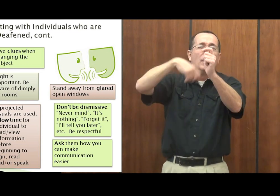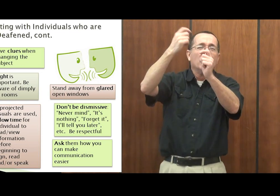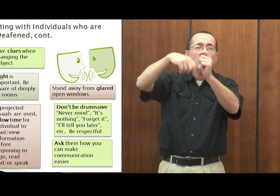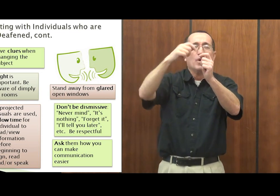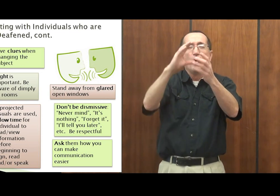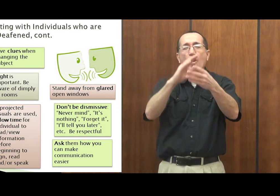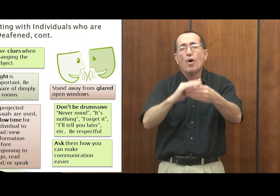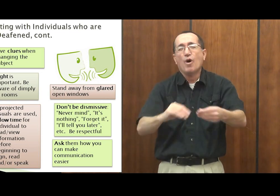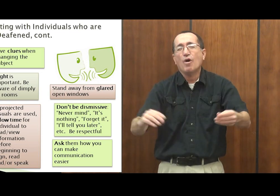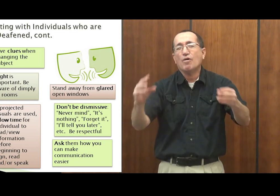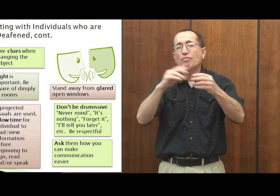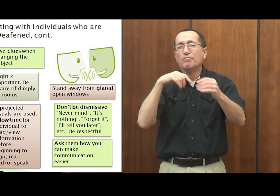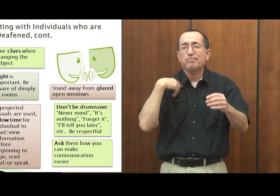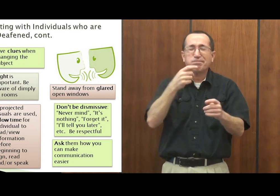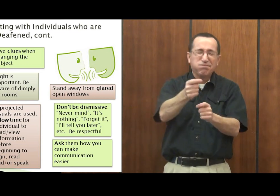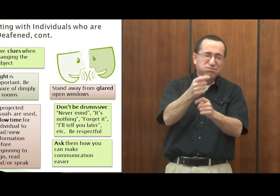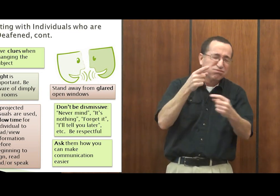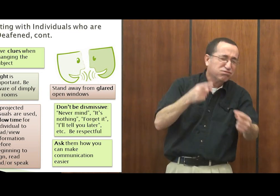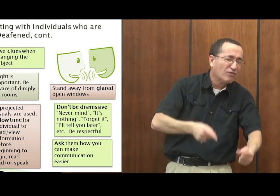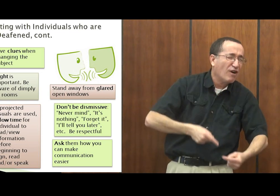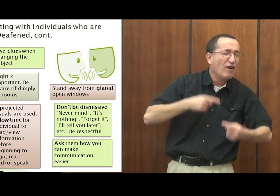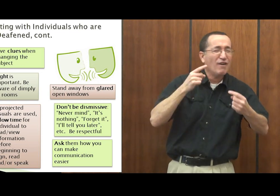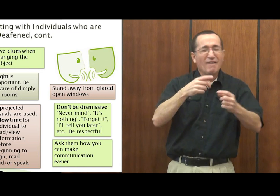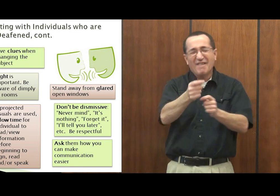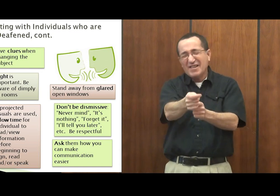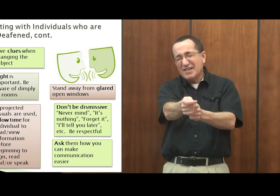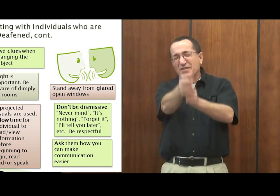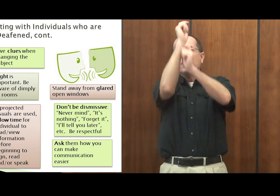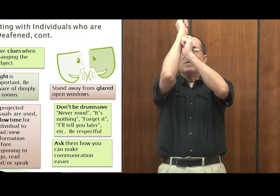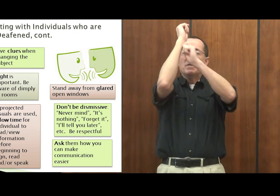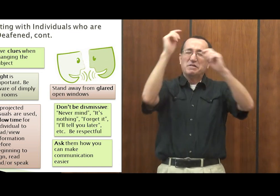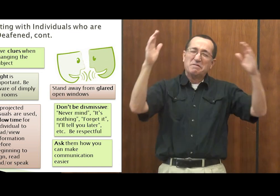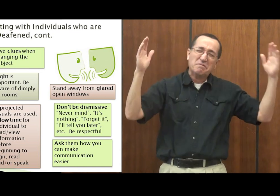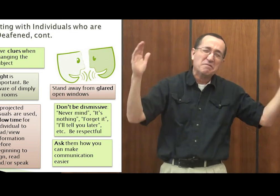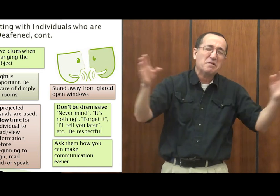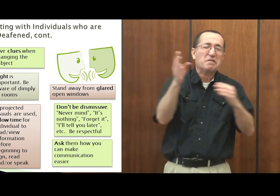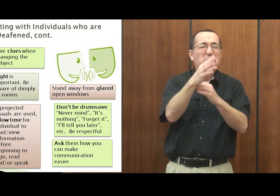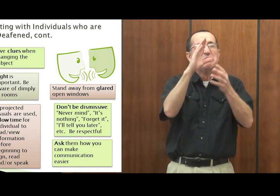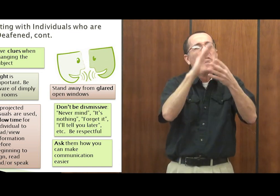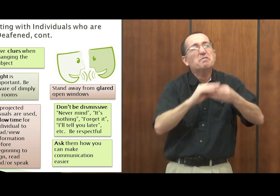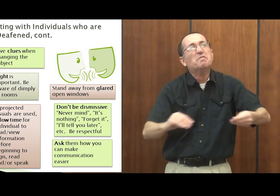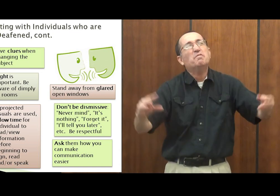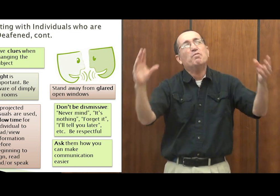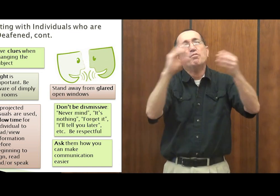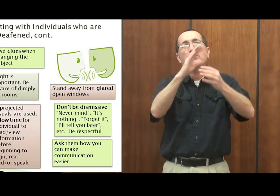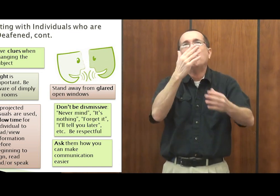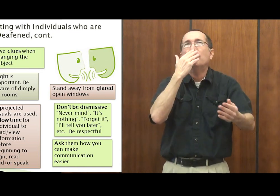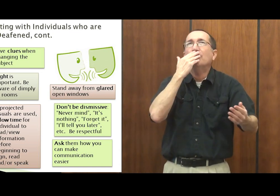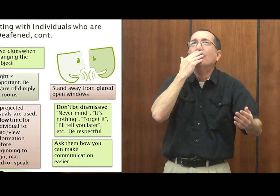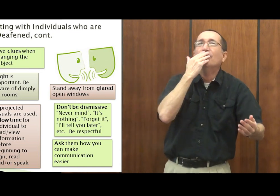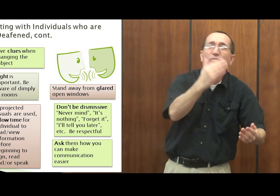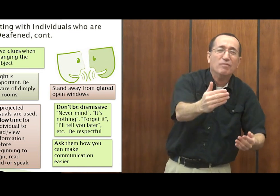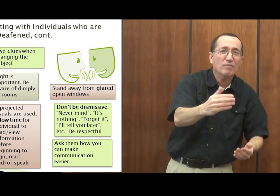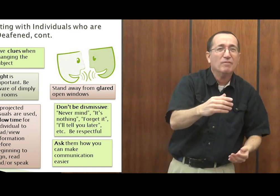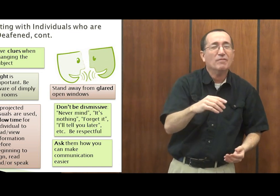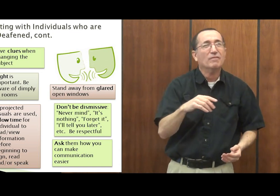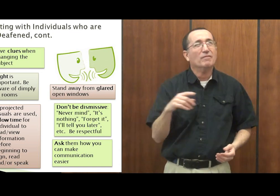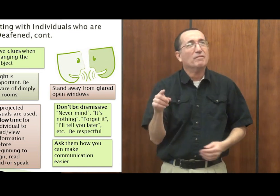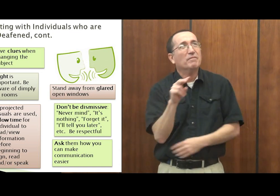conversation went on for five minutes. We missed that whole storytelling. Like if someone's telling, I caught this huge fish.